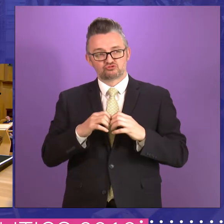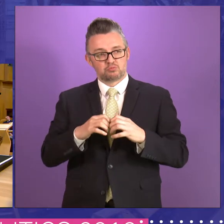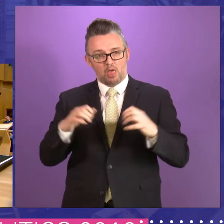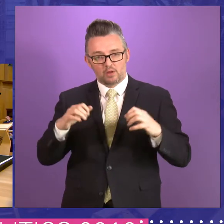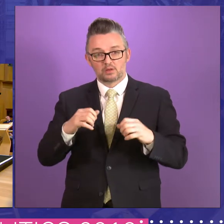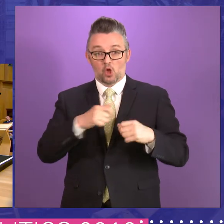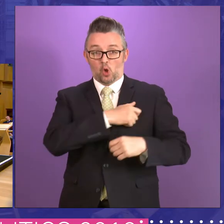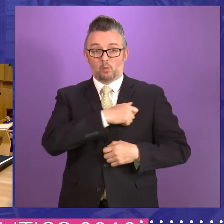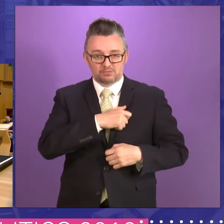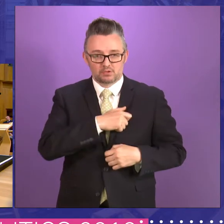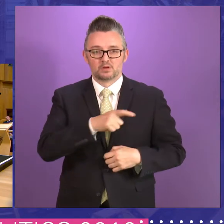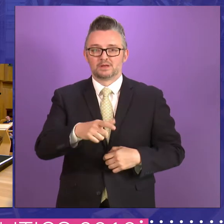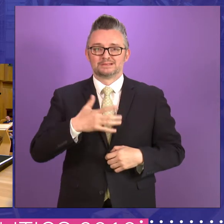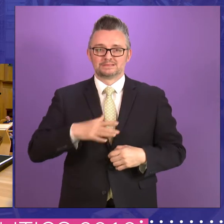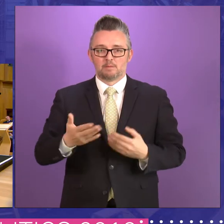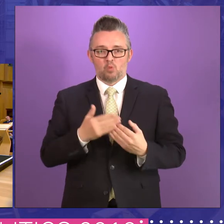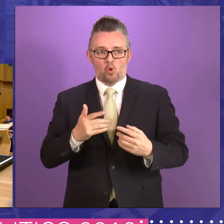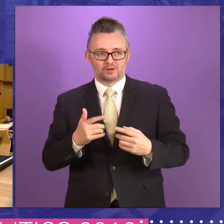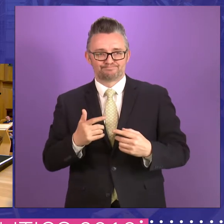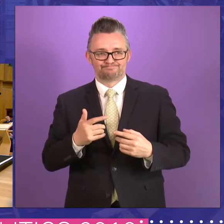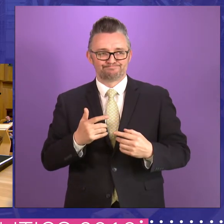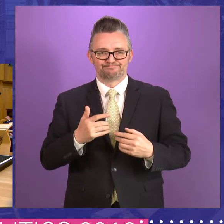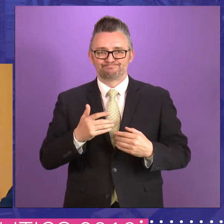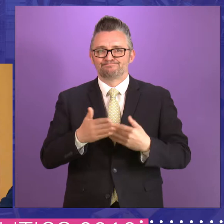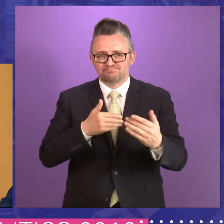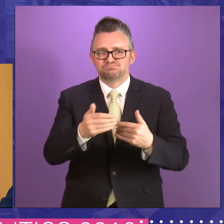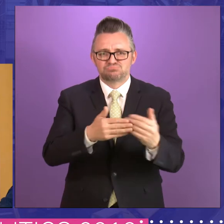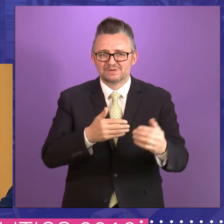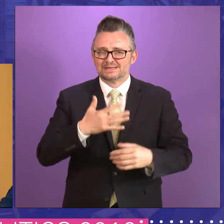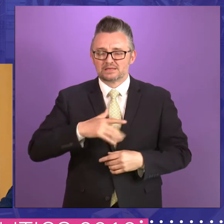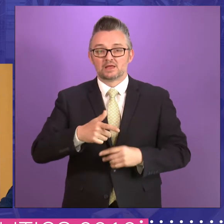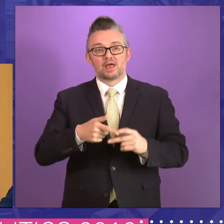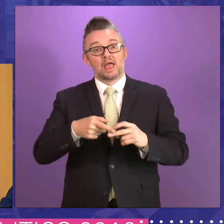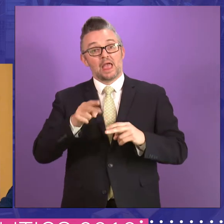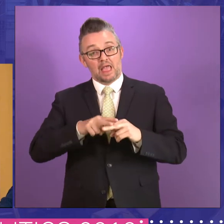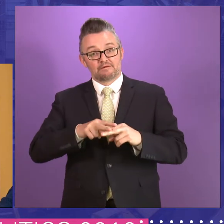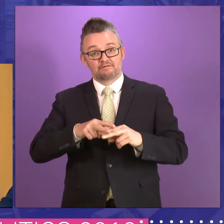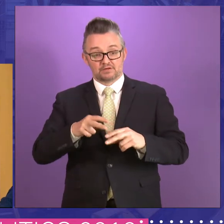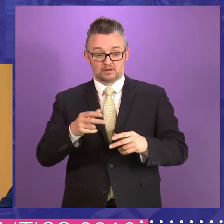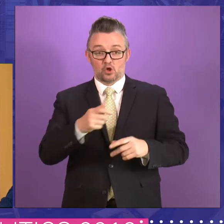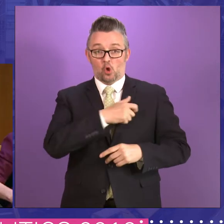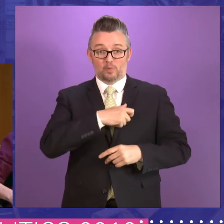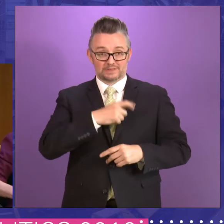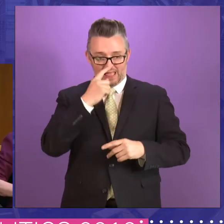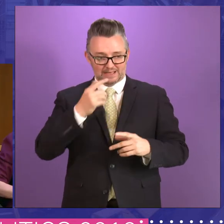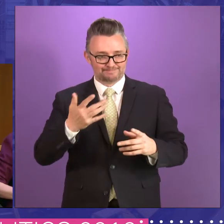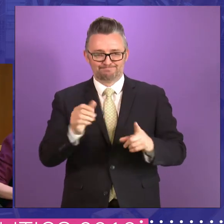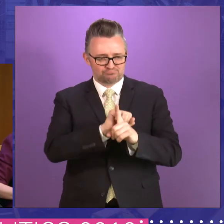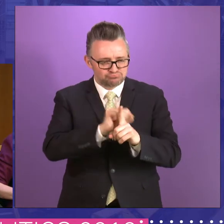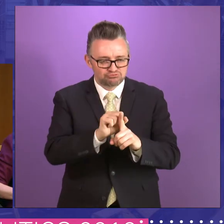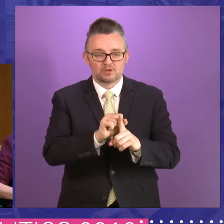go. And I think the Parliament, and I think Scotland would benefit if some fresh air could blow through the committees, and the